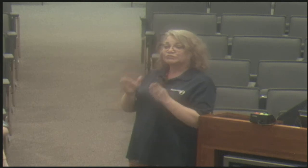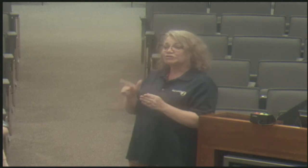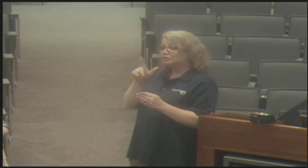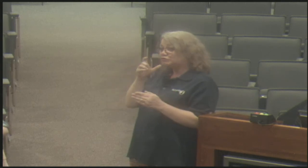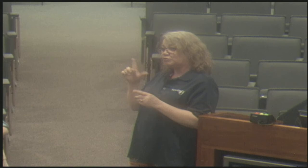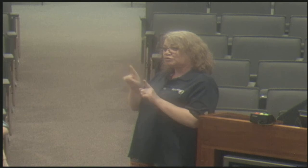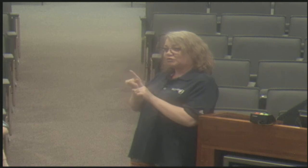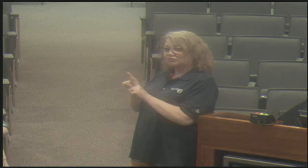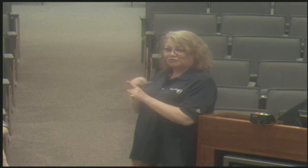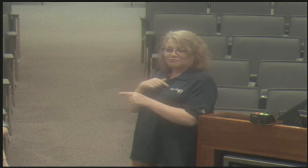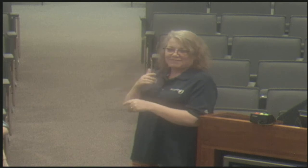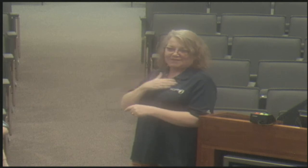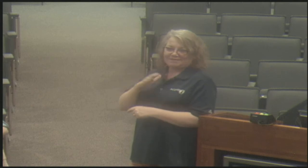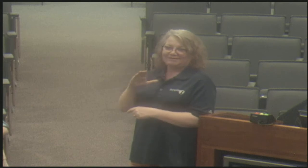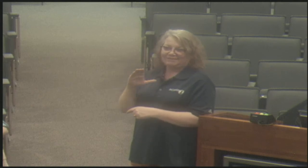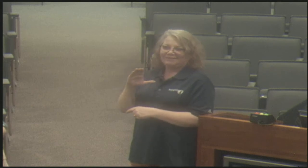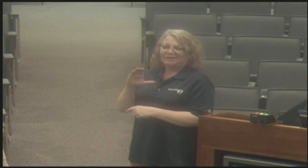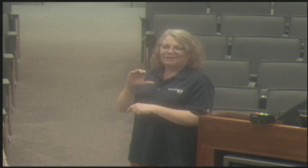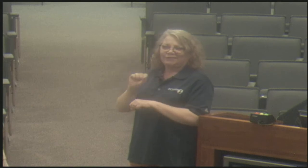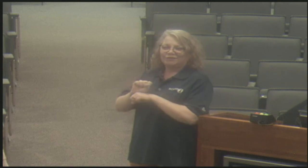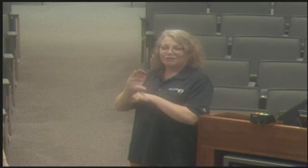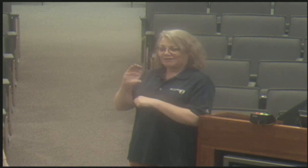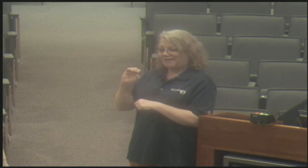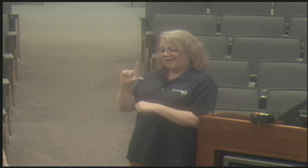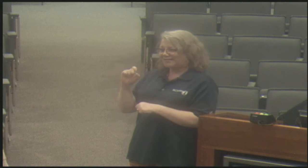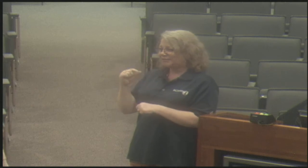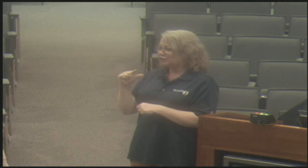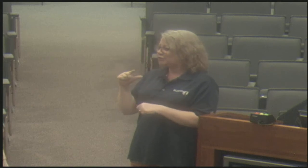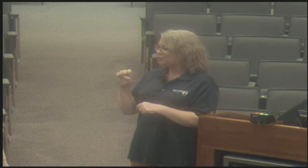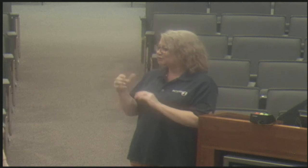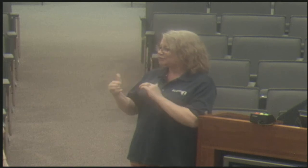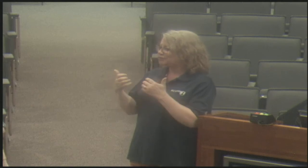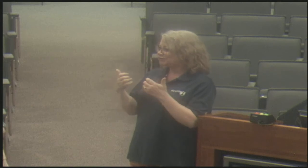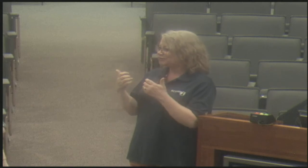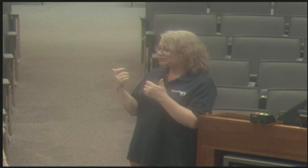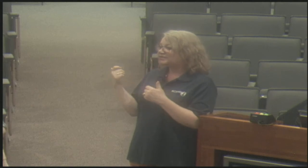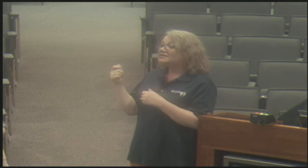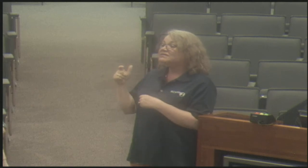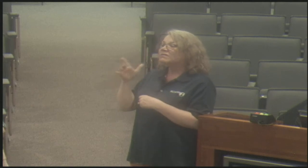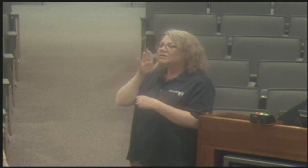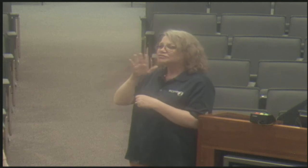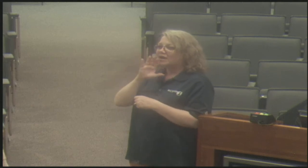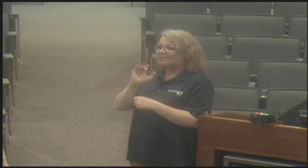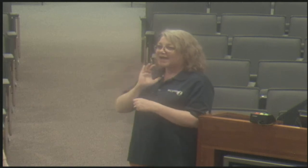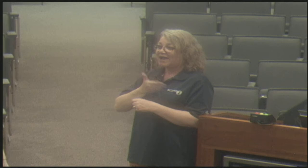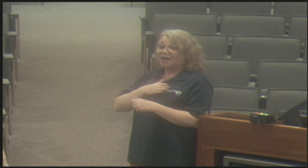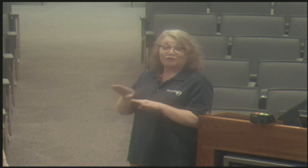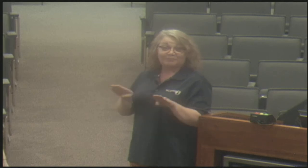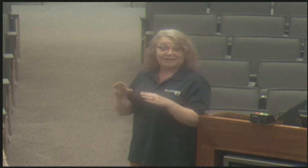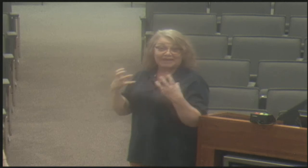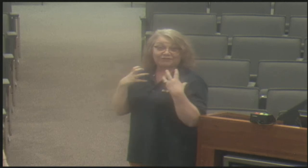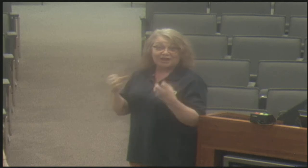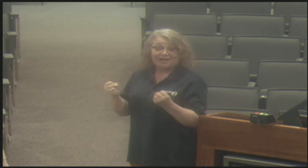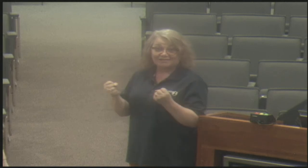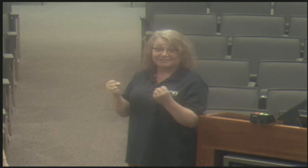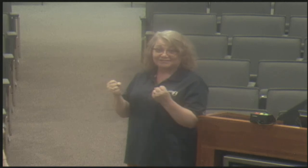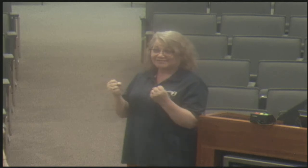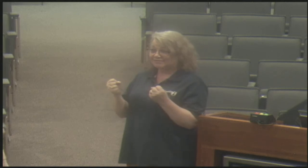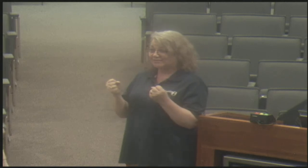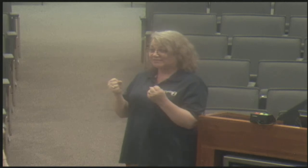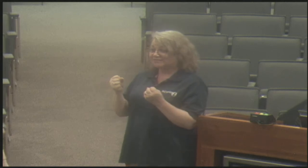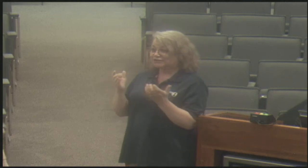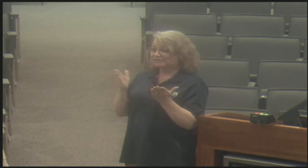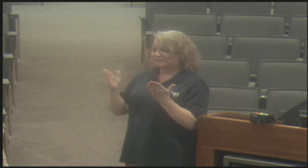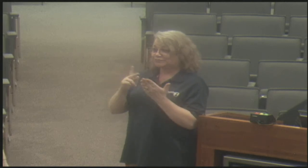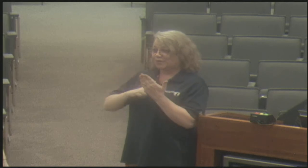Maybe we should just go ahead and go on to the next presenter and then we can wait until the end. I'm going to go ahead and present my colleague. And she